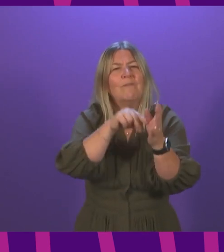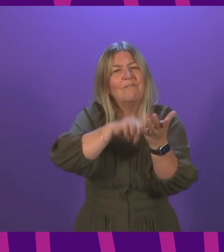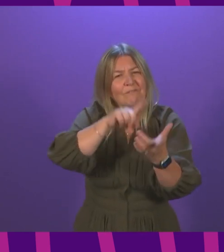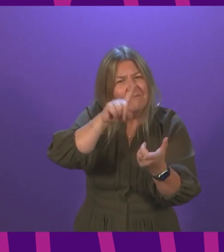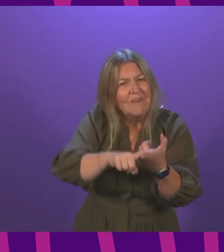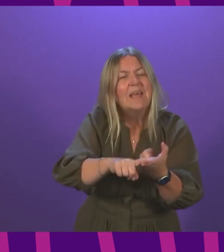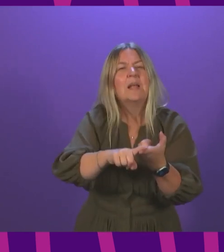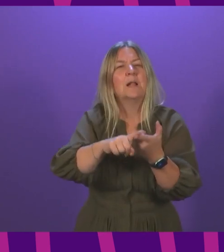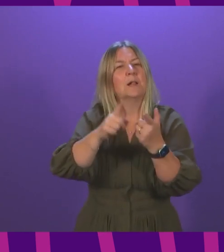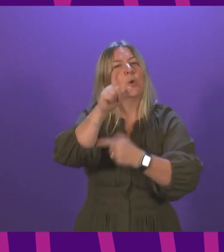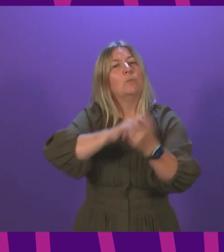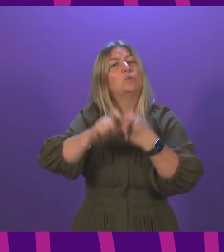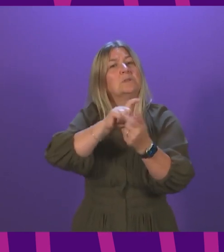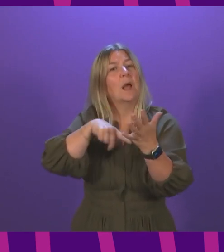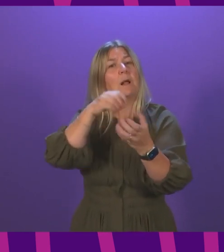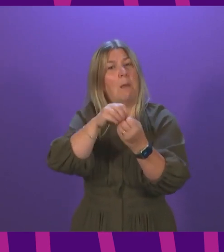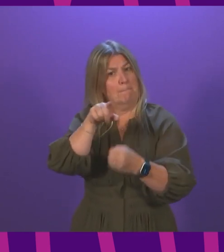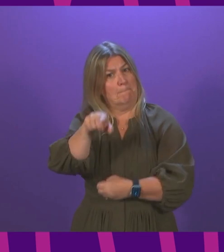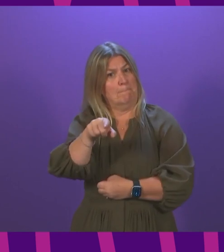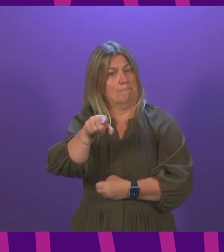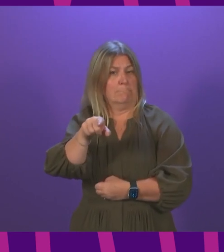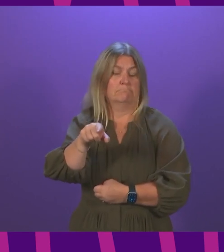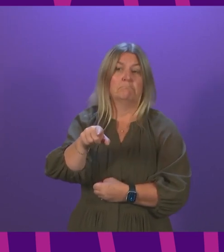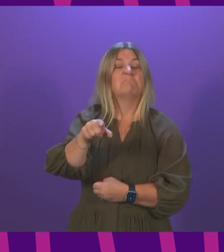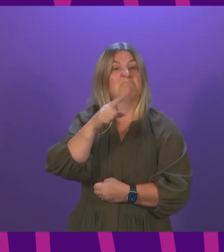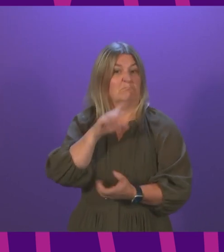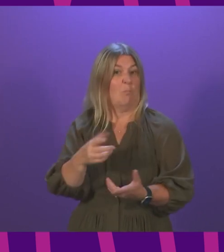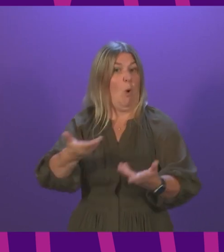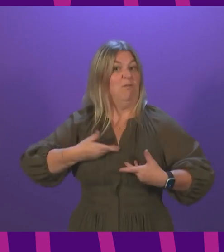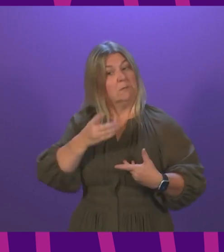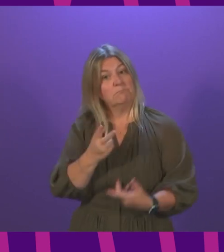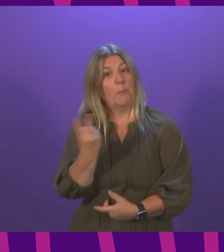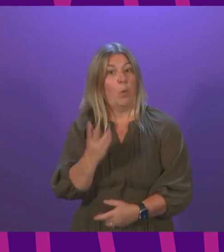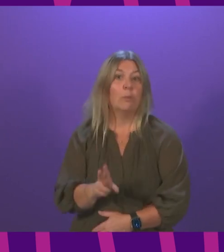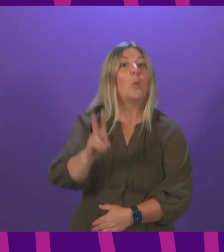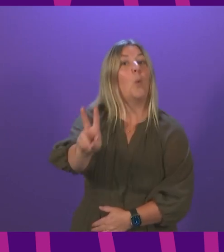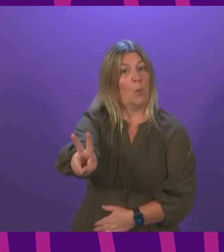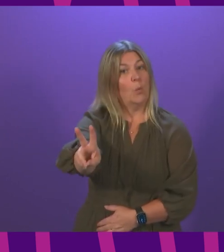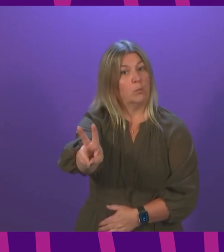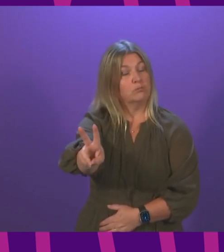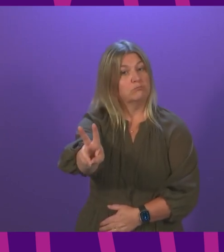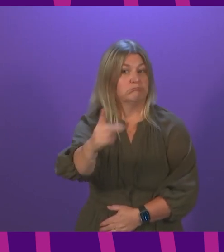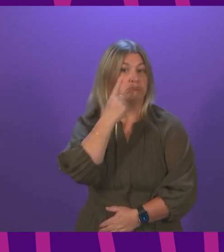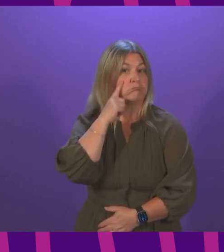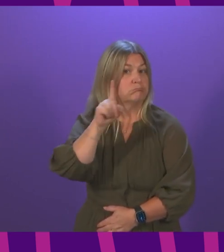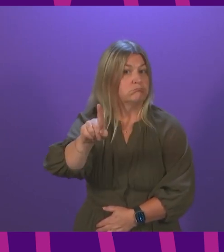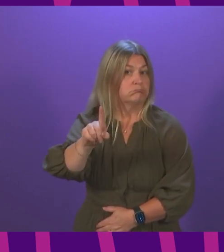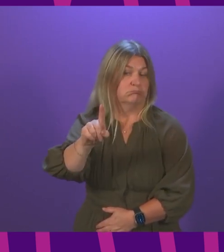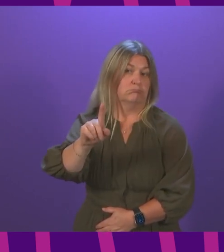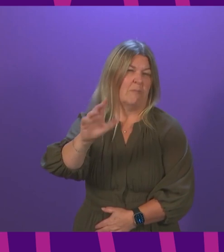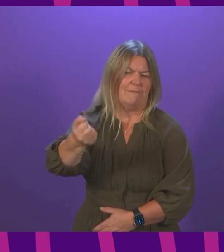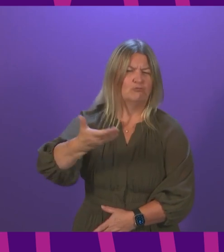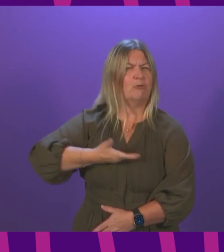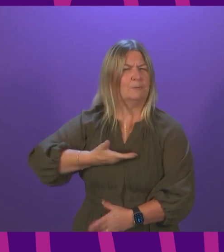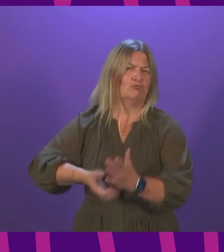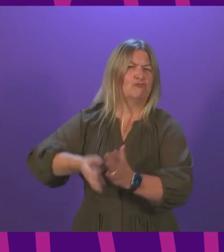Hag Hill, have suggested that the First Minister and I visit them to see the need for a right to recovery. Volunteers at the club